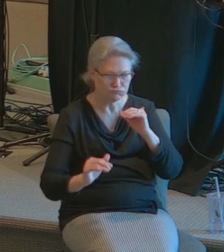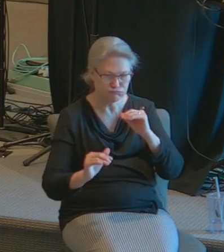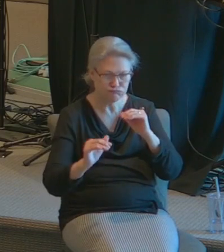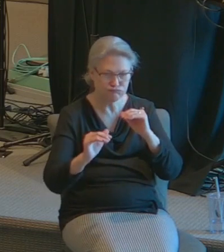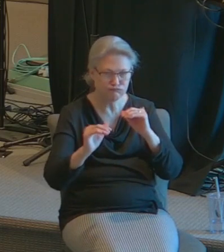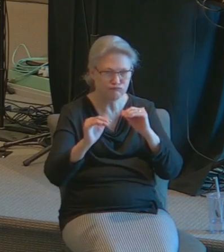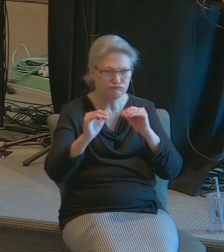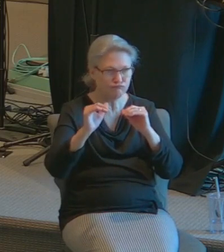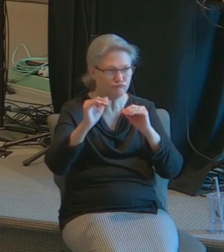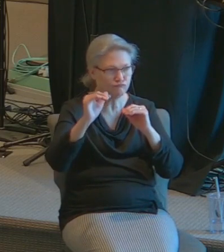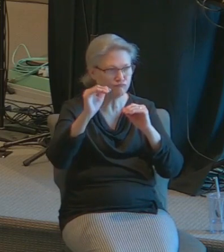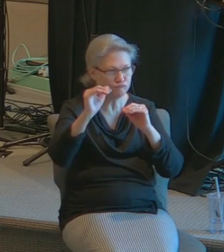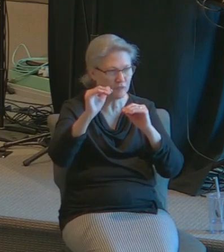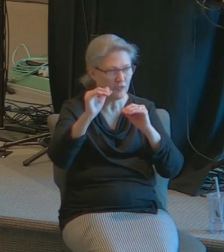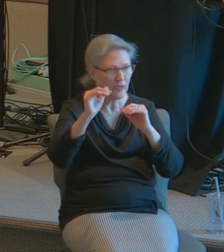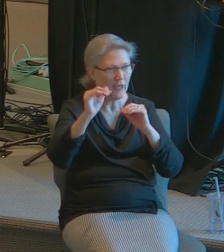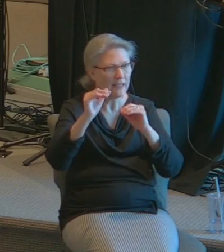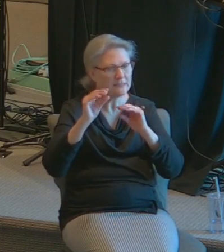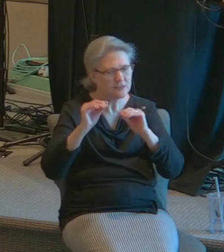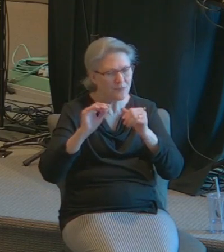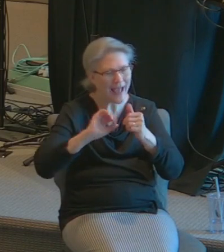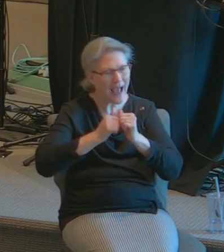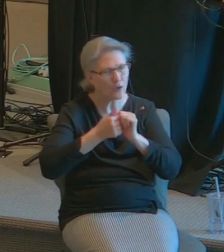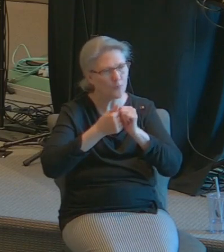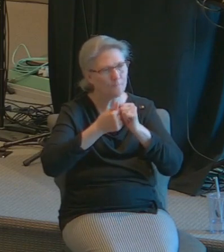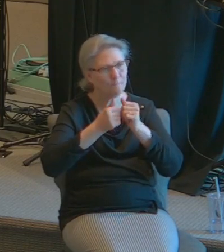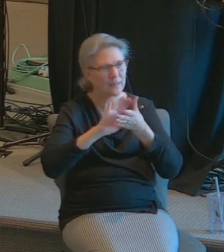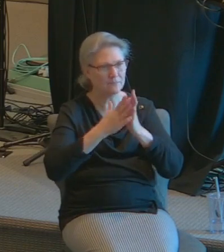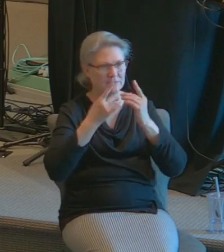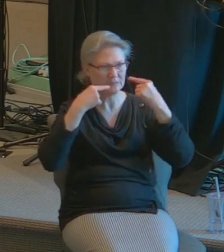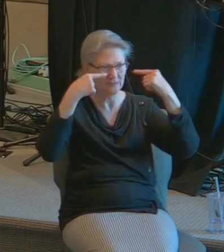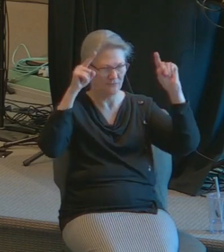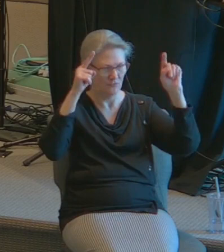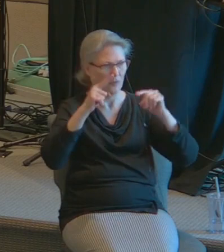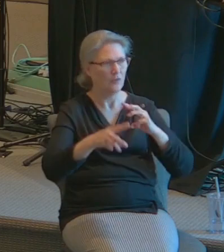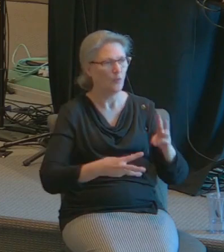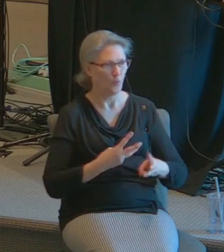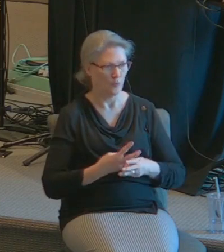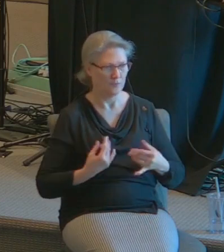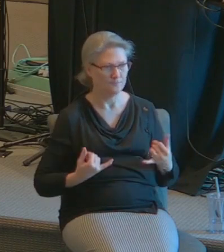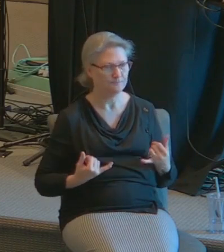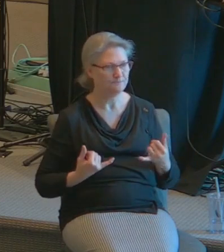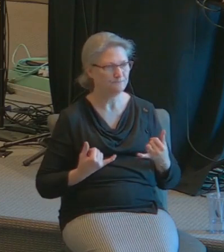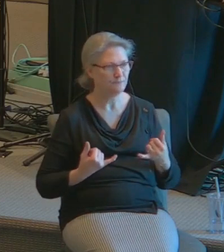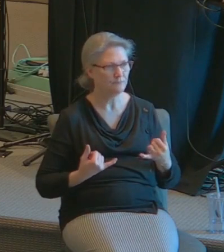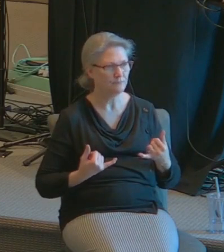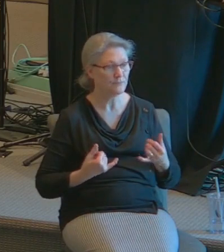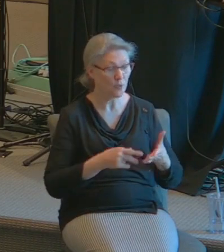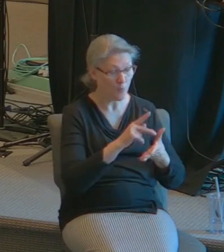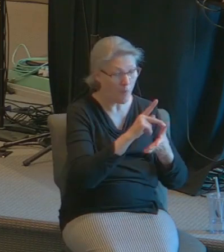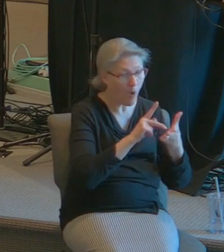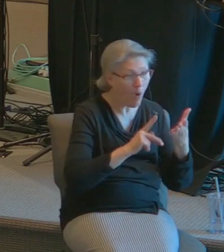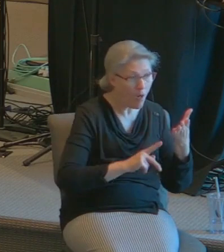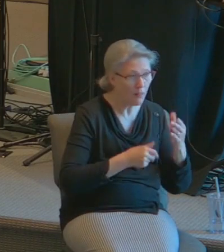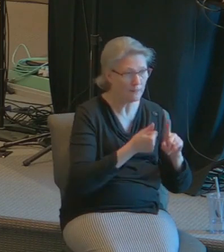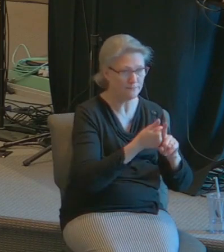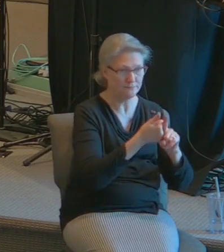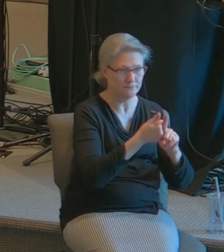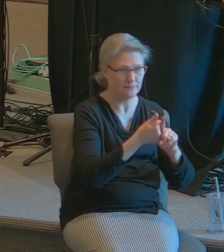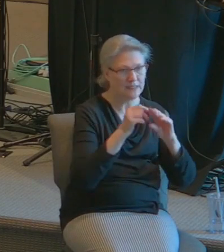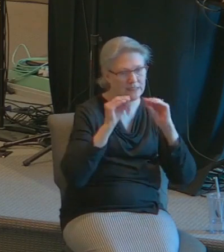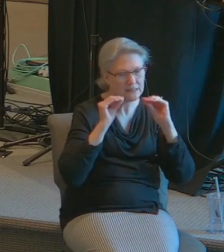and to excel in the world today so Paul teaches us